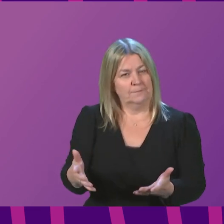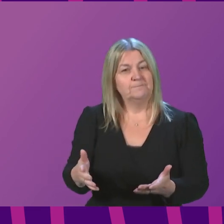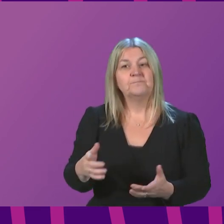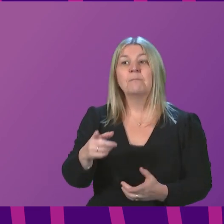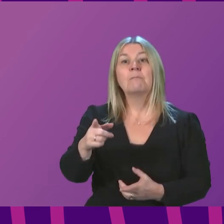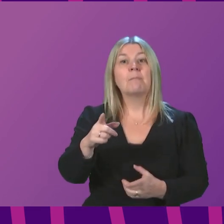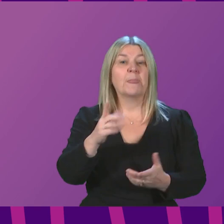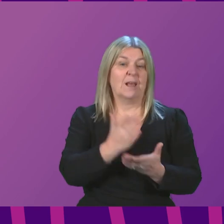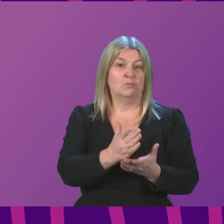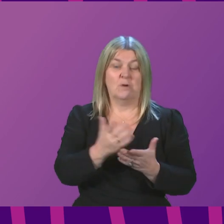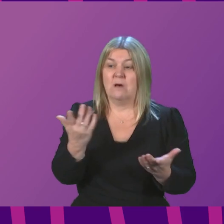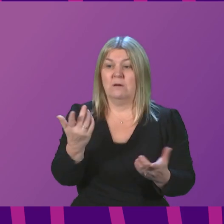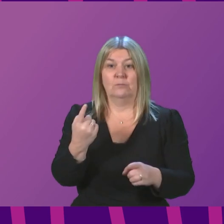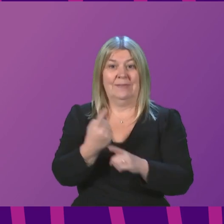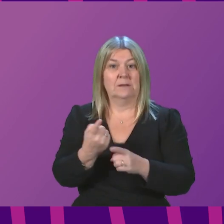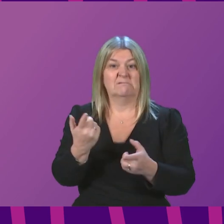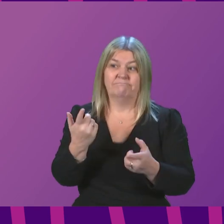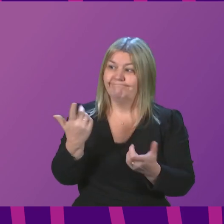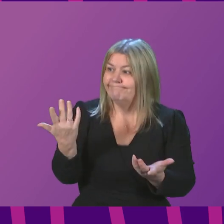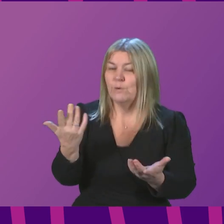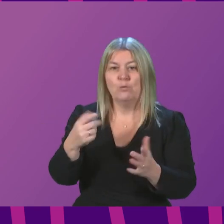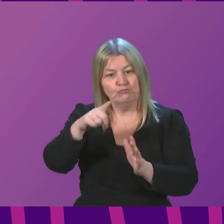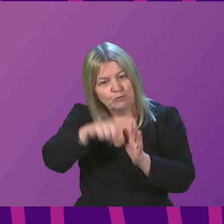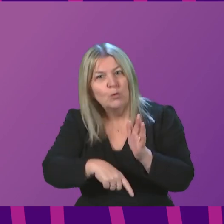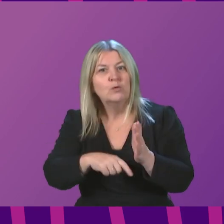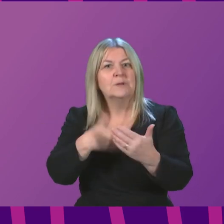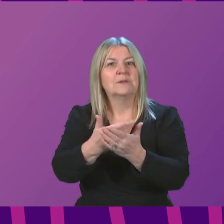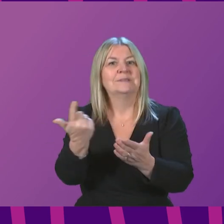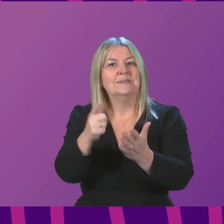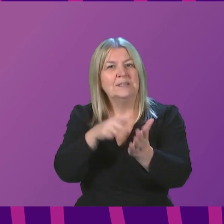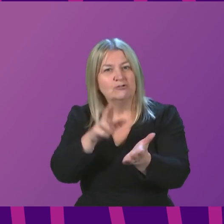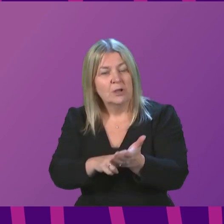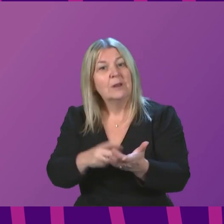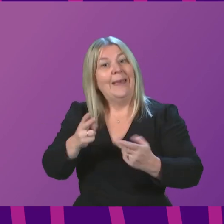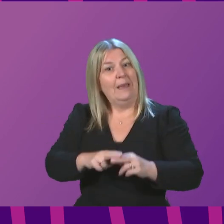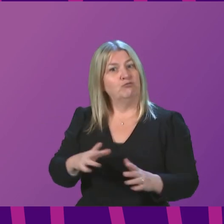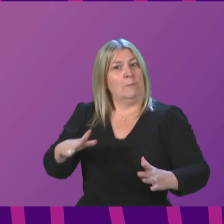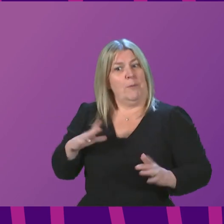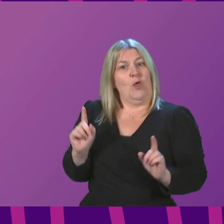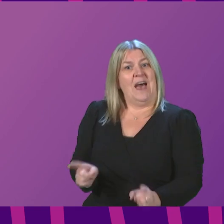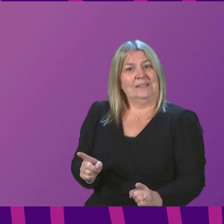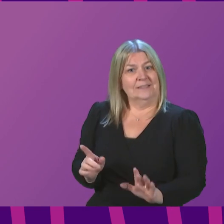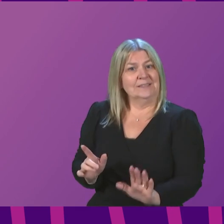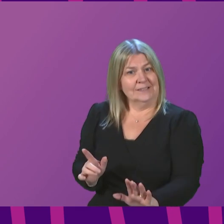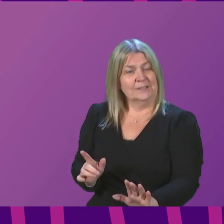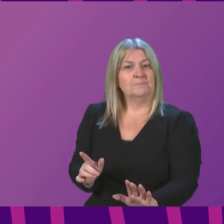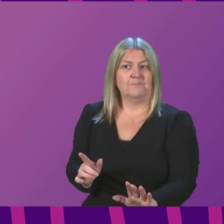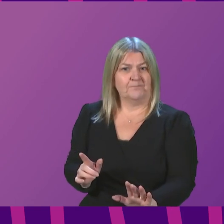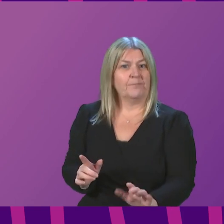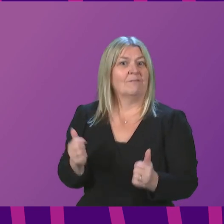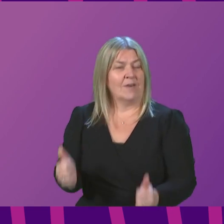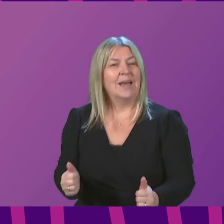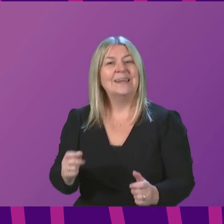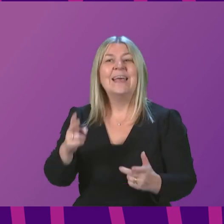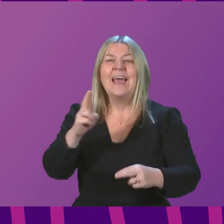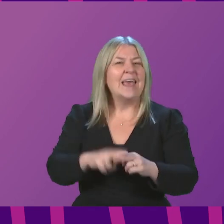if we take precipitate action that then feeds greater spread of the virus, we actually set ourselves back rather than